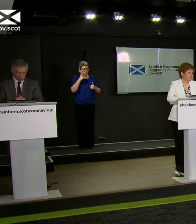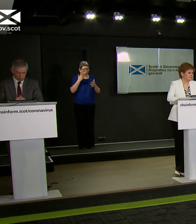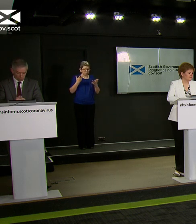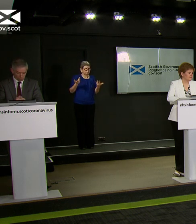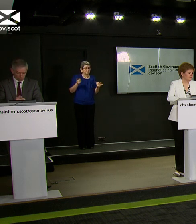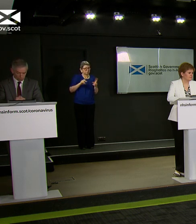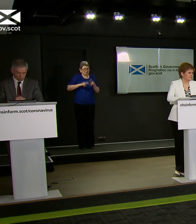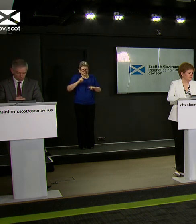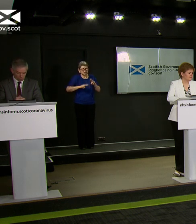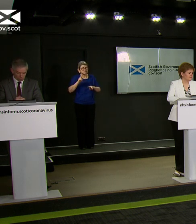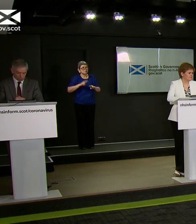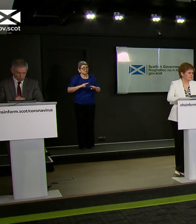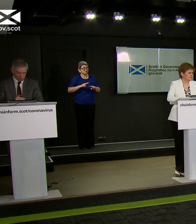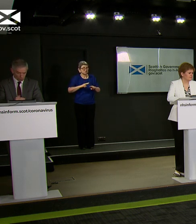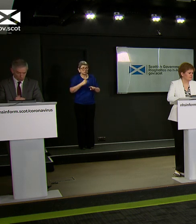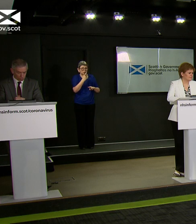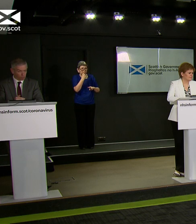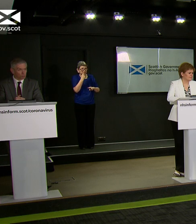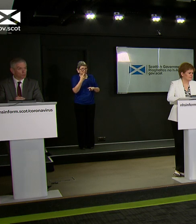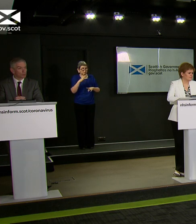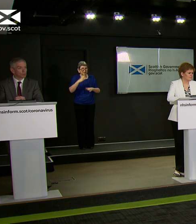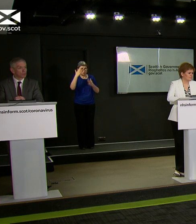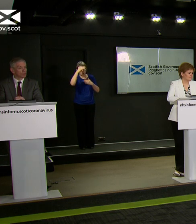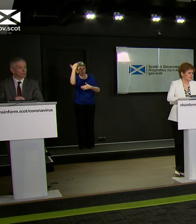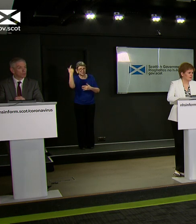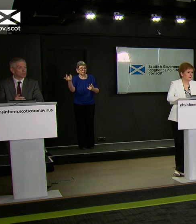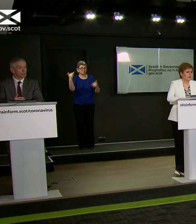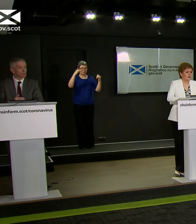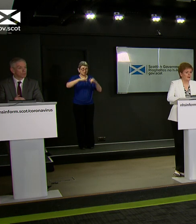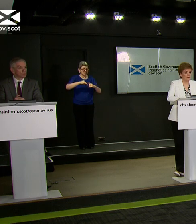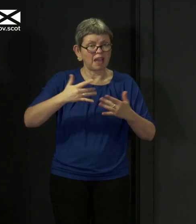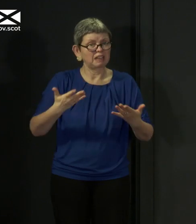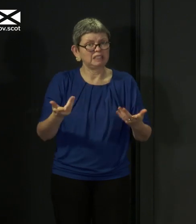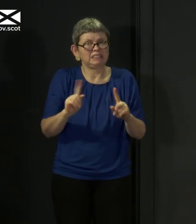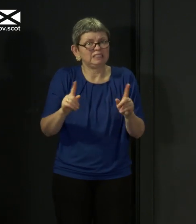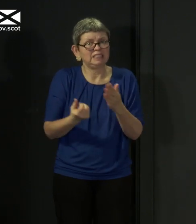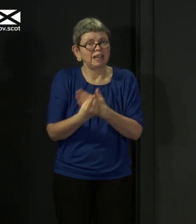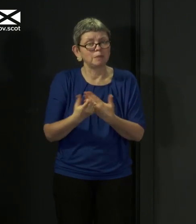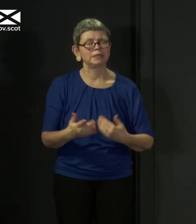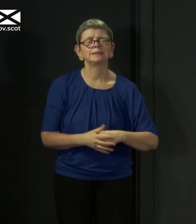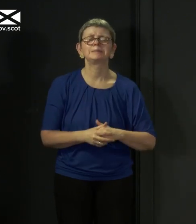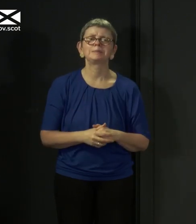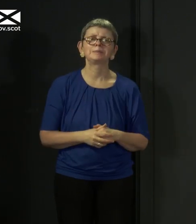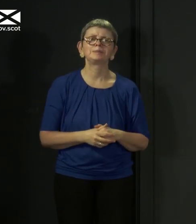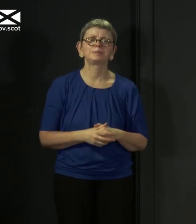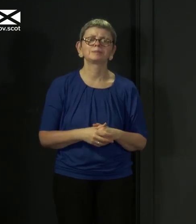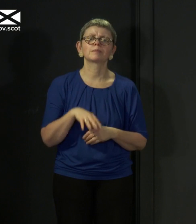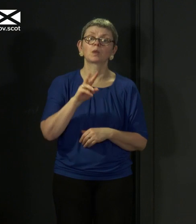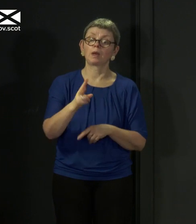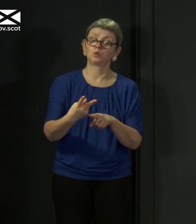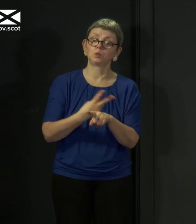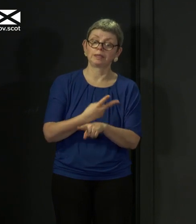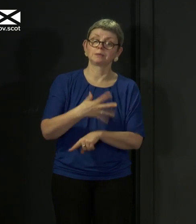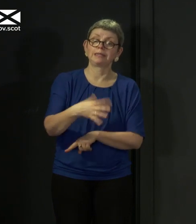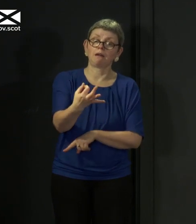thousands of families flying back from their holidays. Look, what I said to you a couple of weeks ago when you asked me this